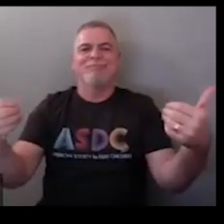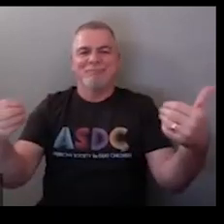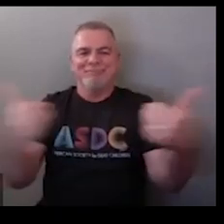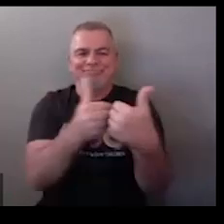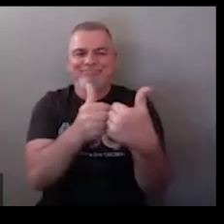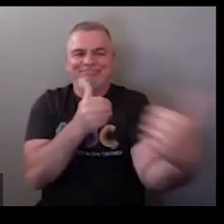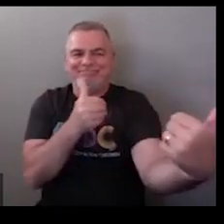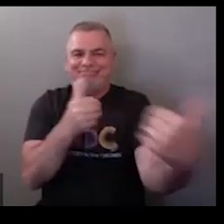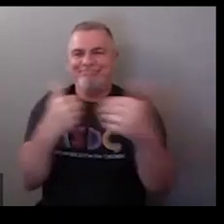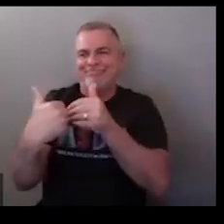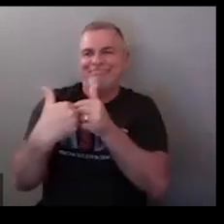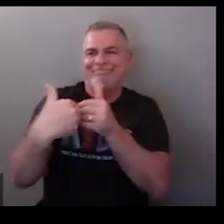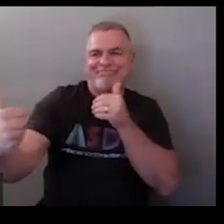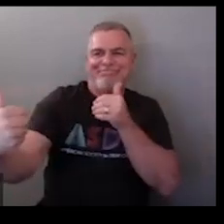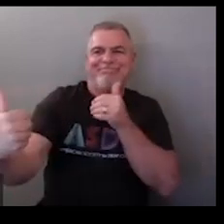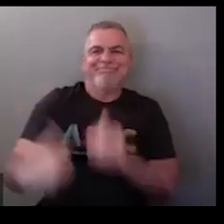social distancing